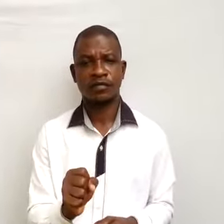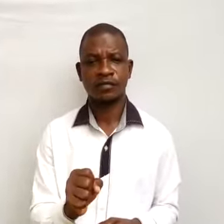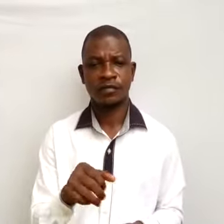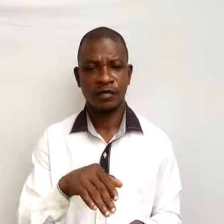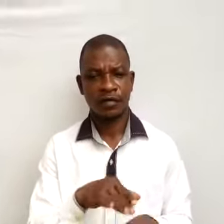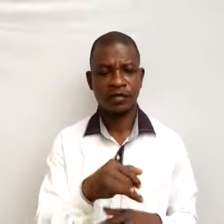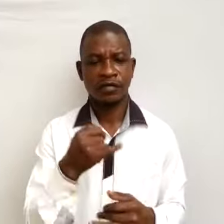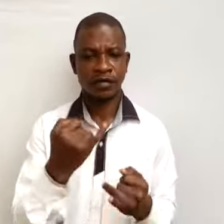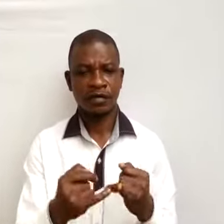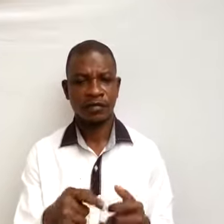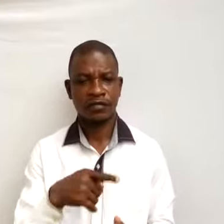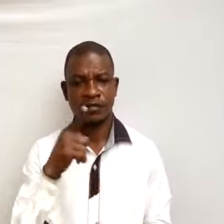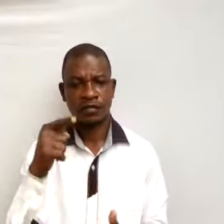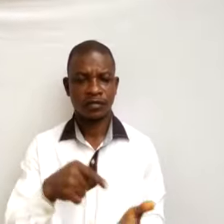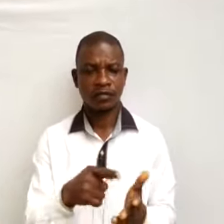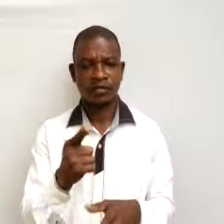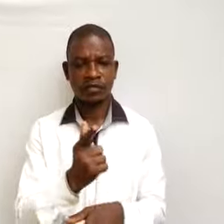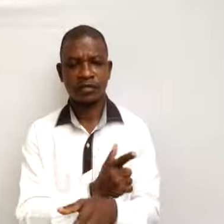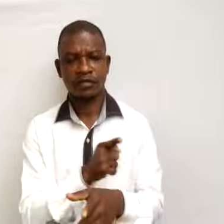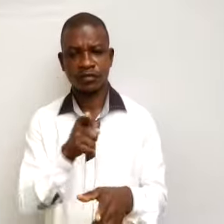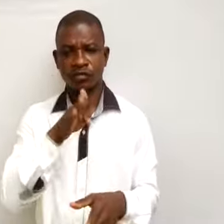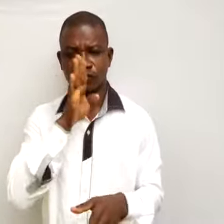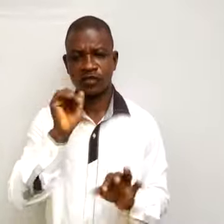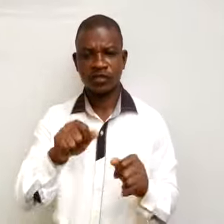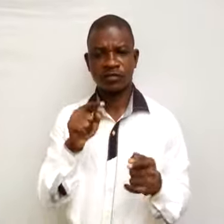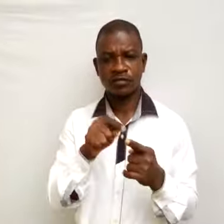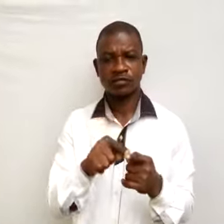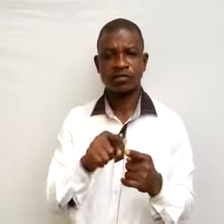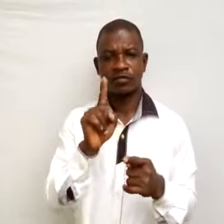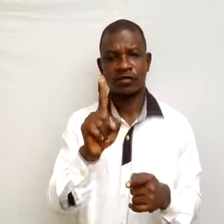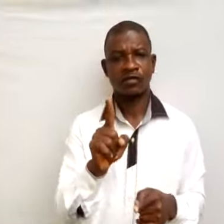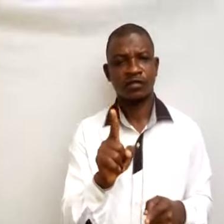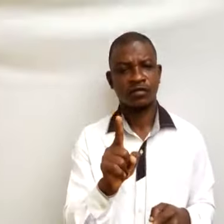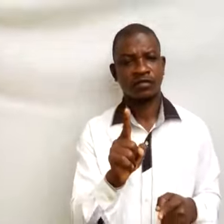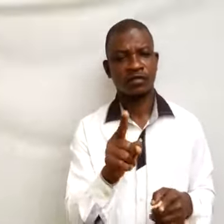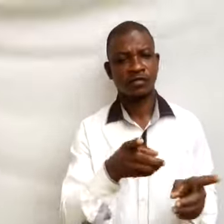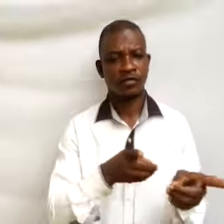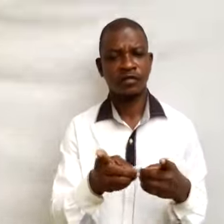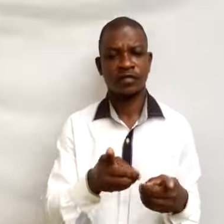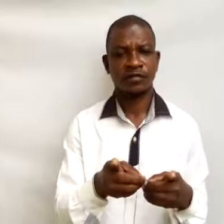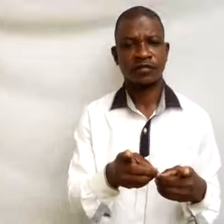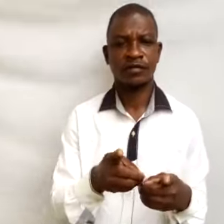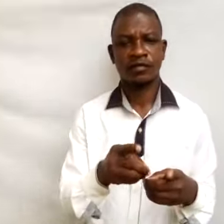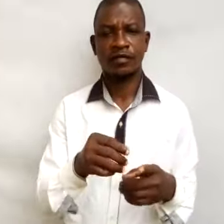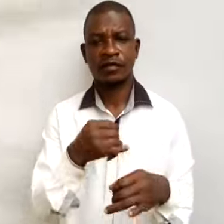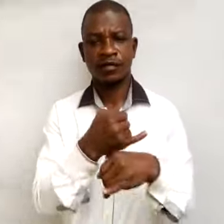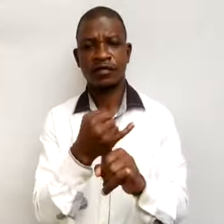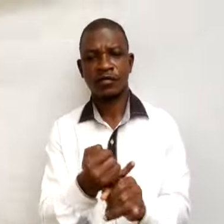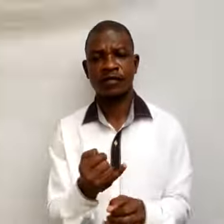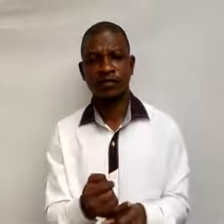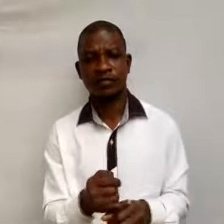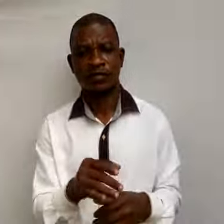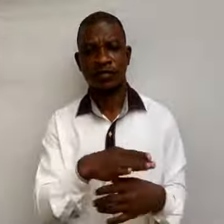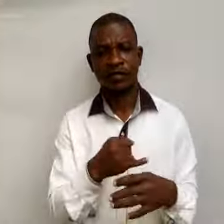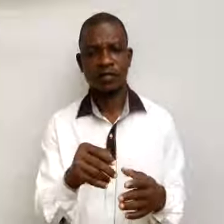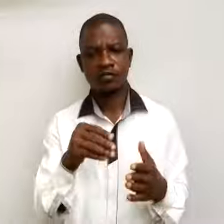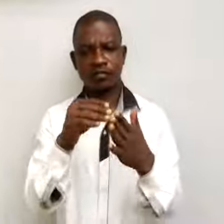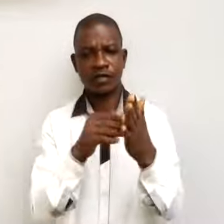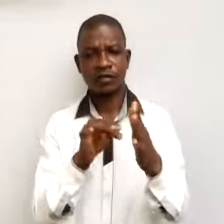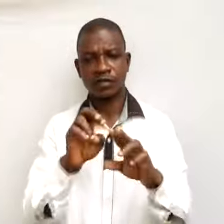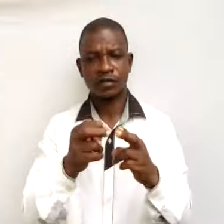end of this lesson, you will be able to One, define industry and mention types of